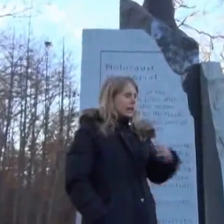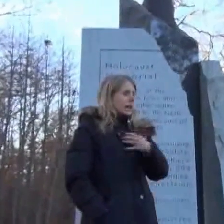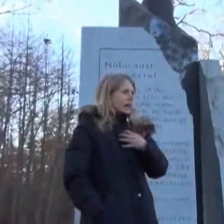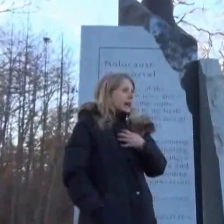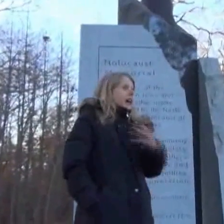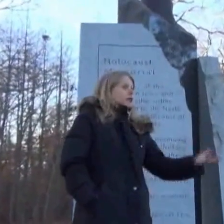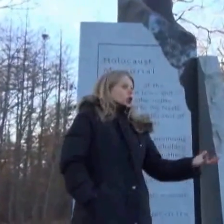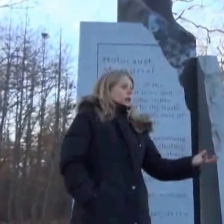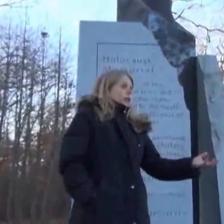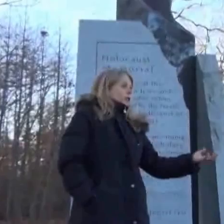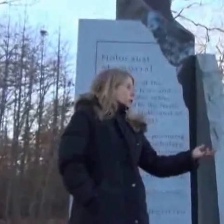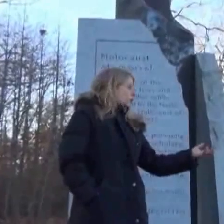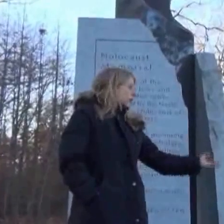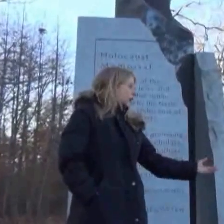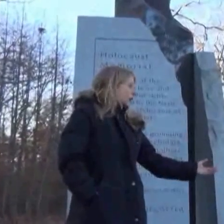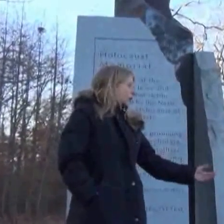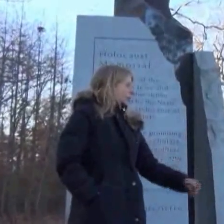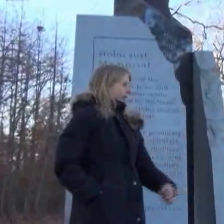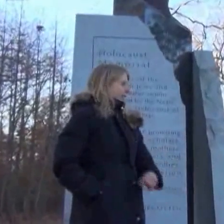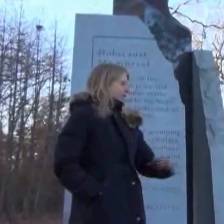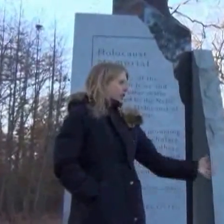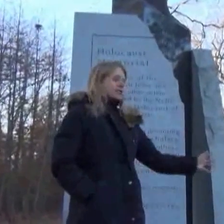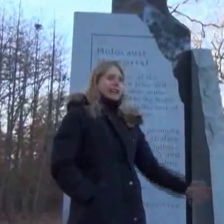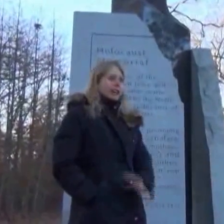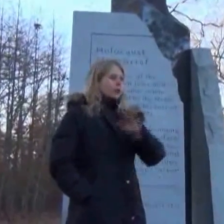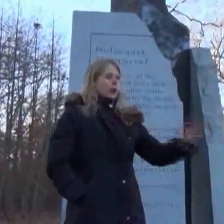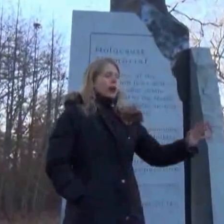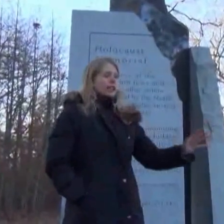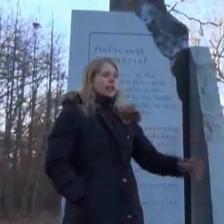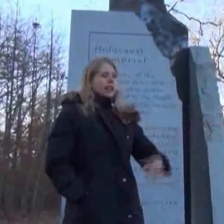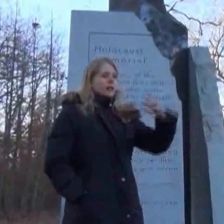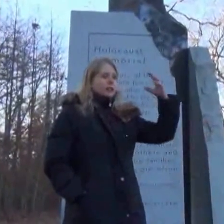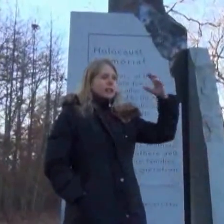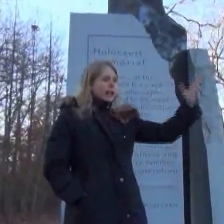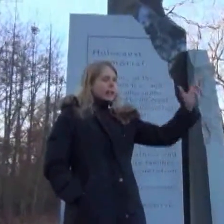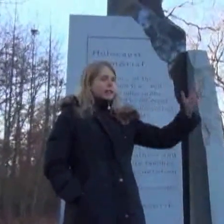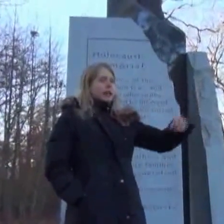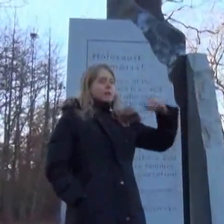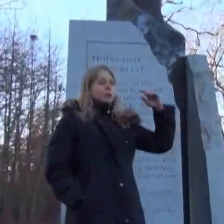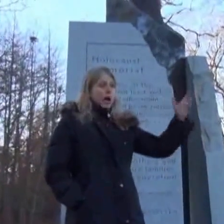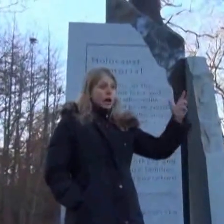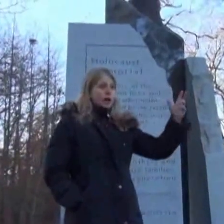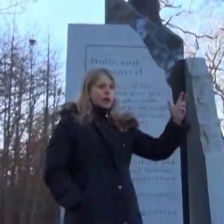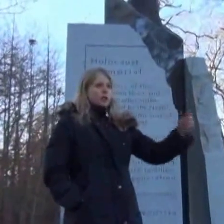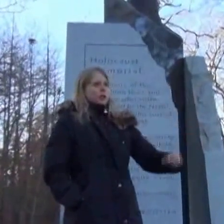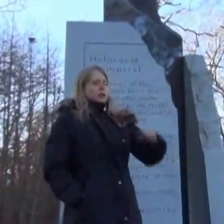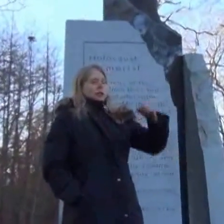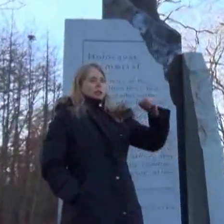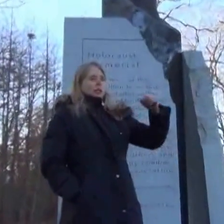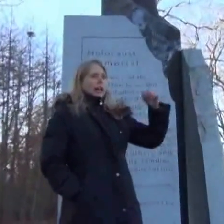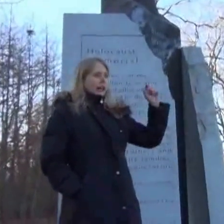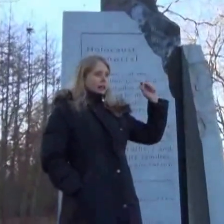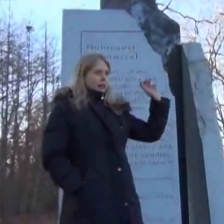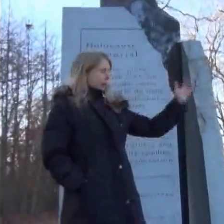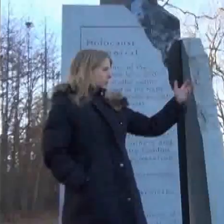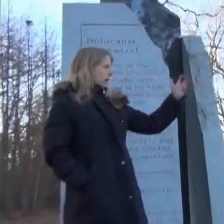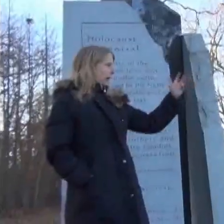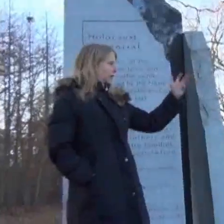I am German, as you all know. And I just, I don't know. I have this hand. I'm done. The hand